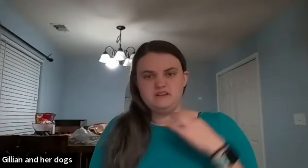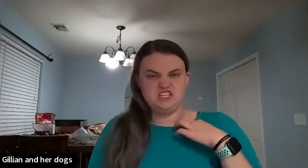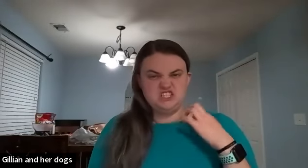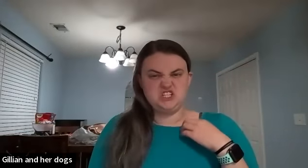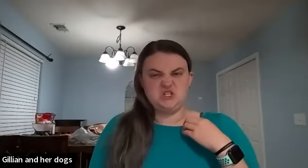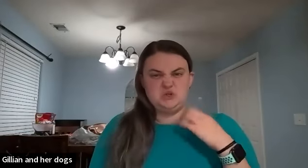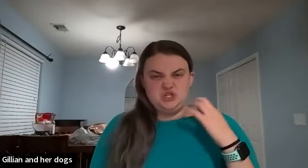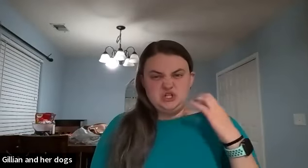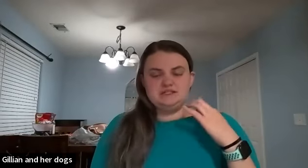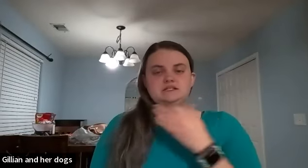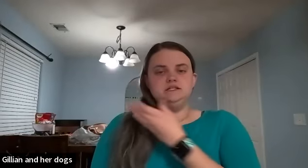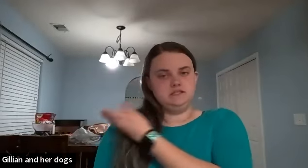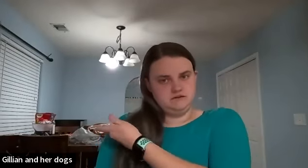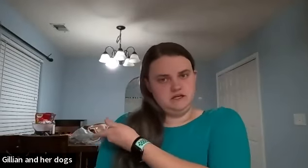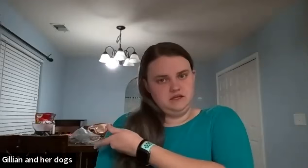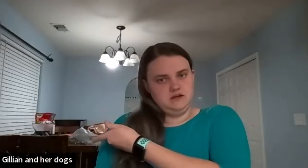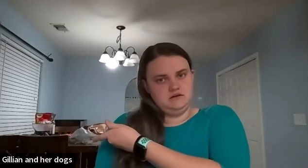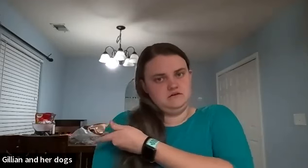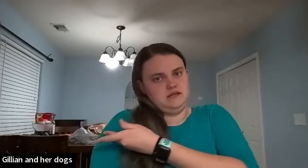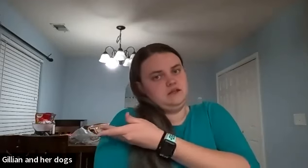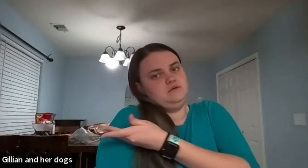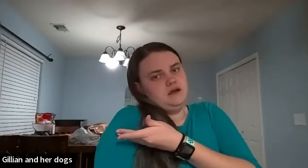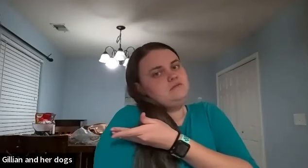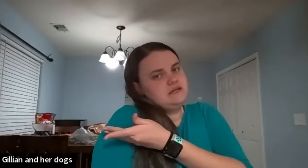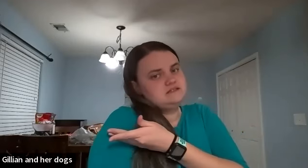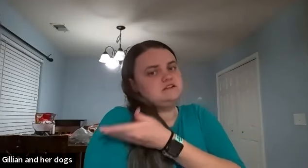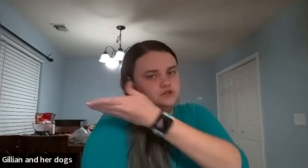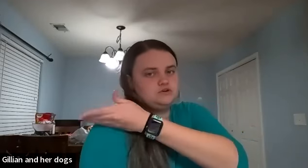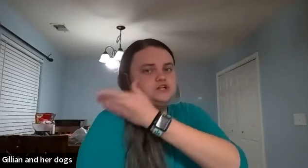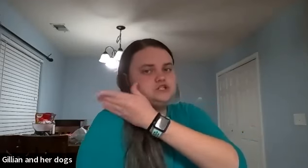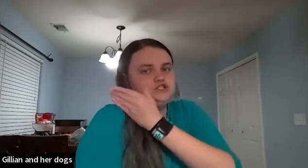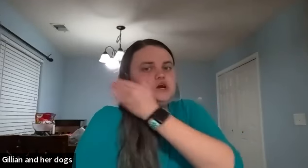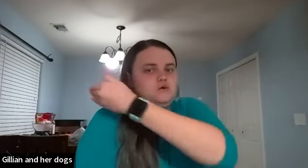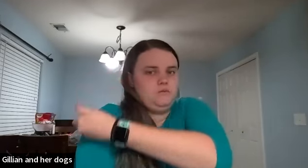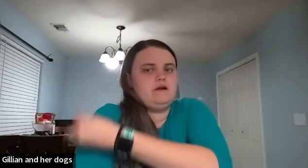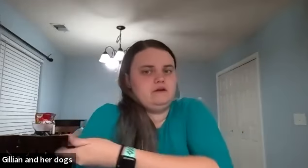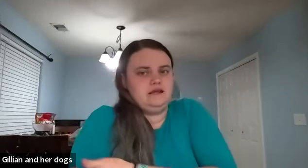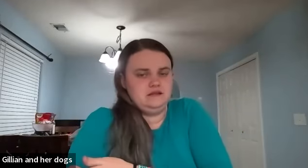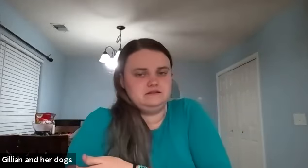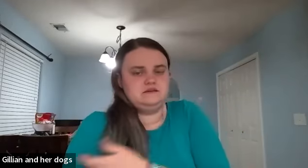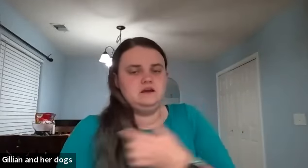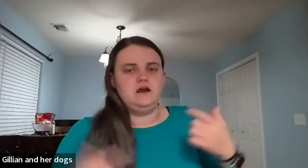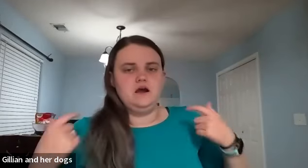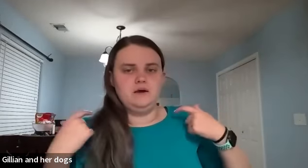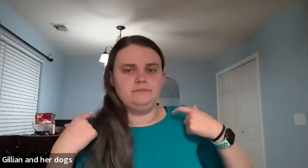i'd be like sure shirt it's right here like you kind of basically you are going to show where it ends um